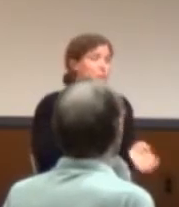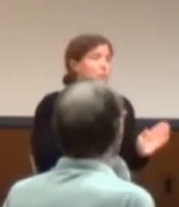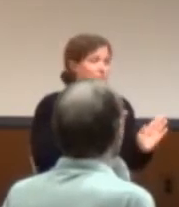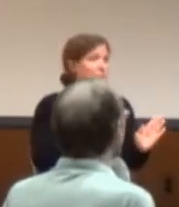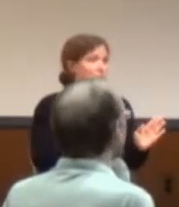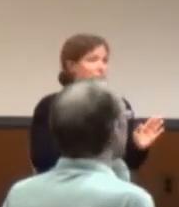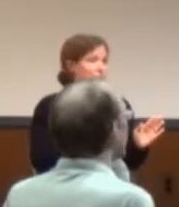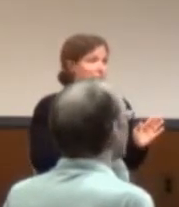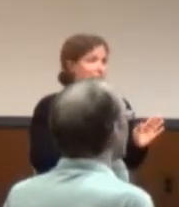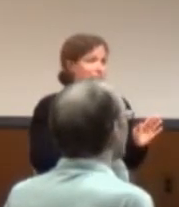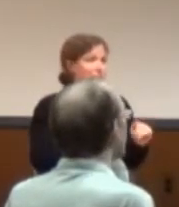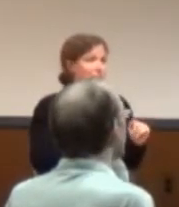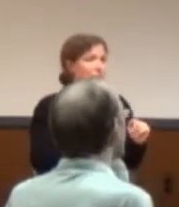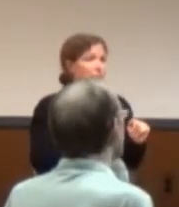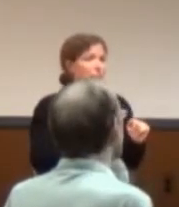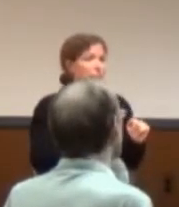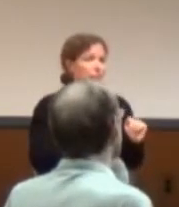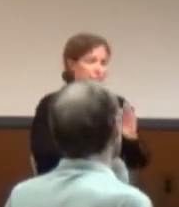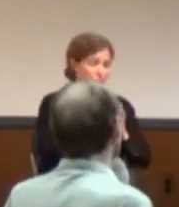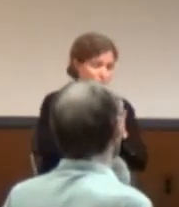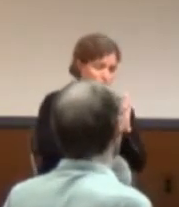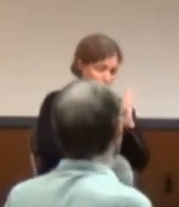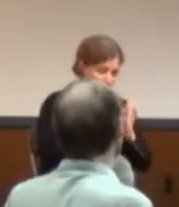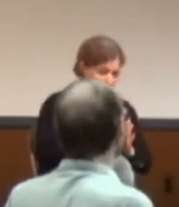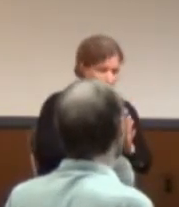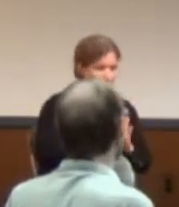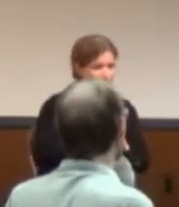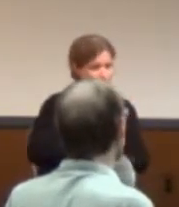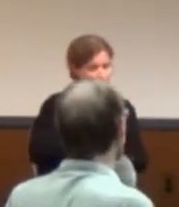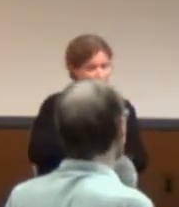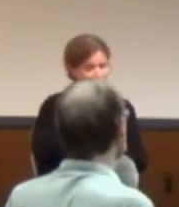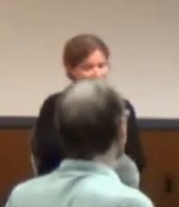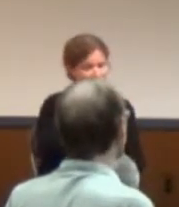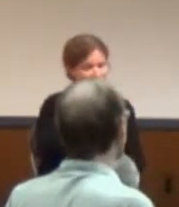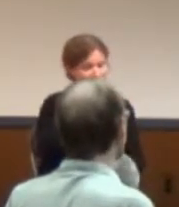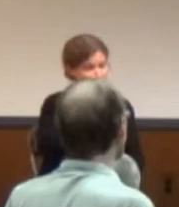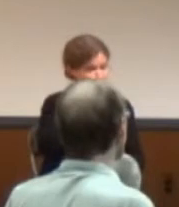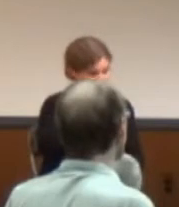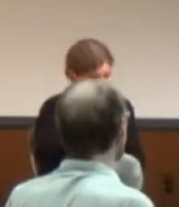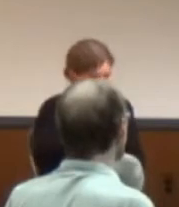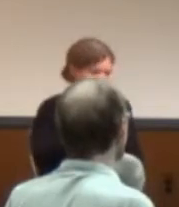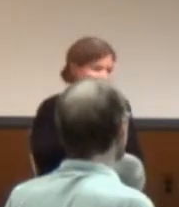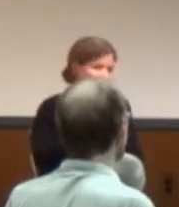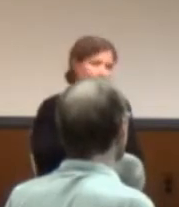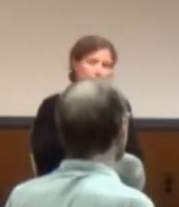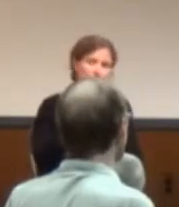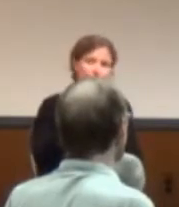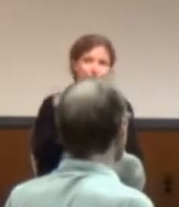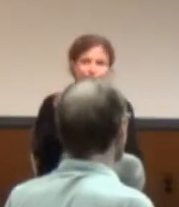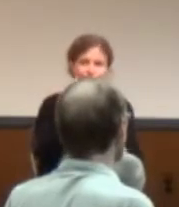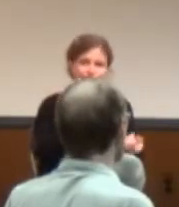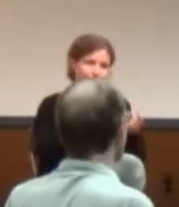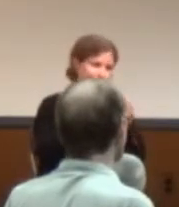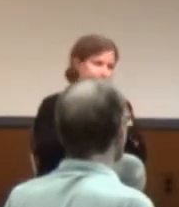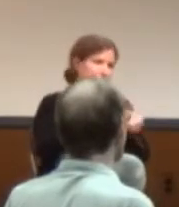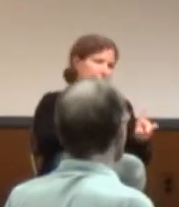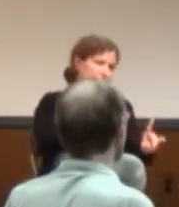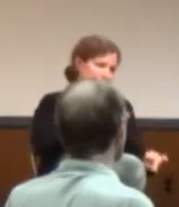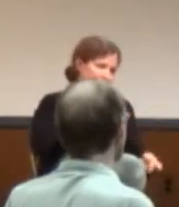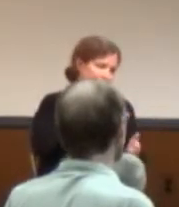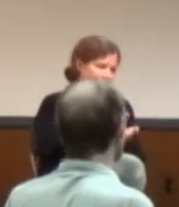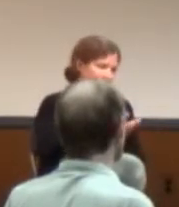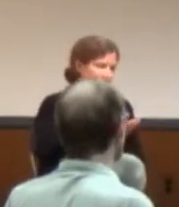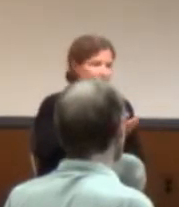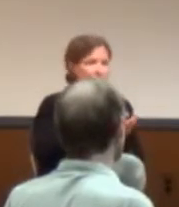that, um, the fact that I am a writer and that I write about this means that I end up having to answer and go into those